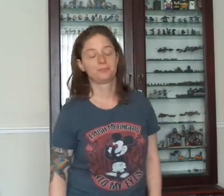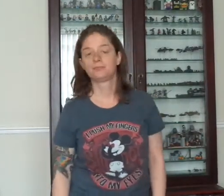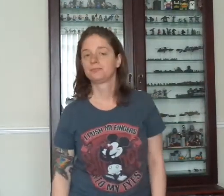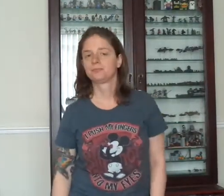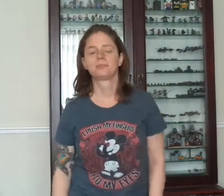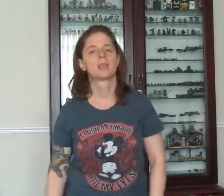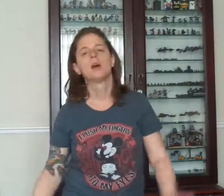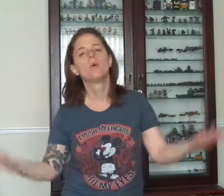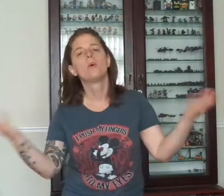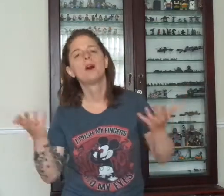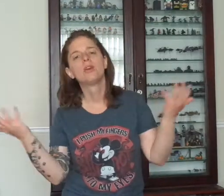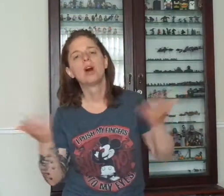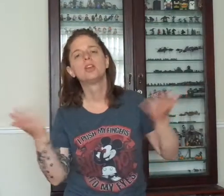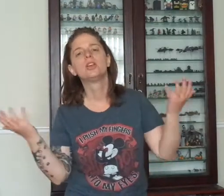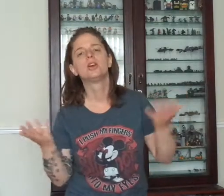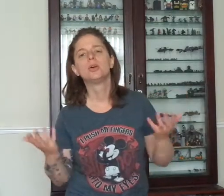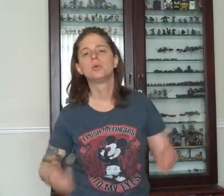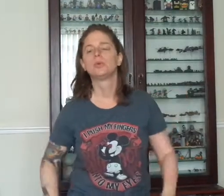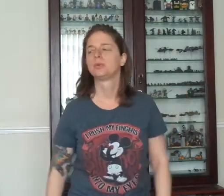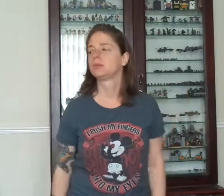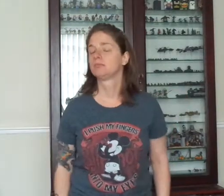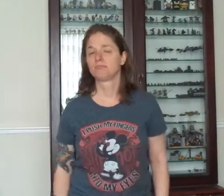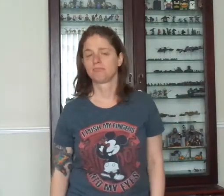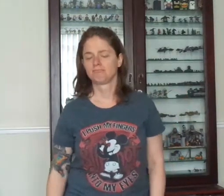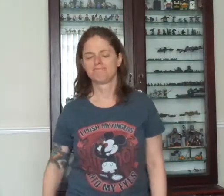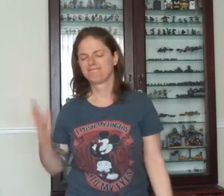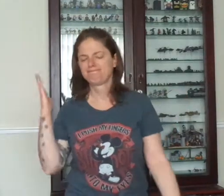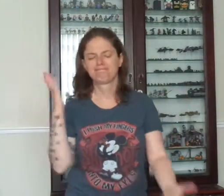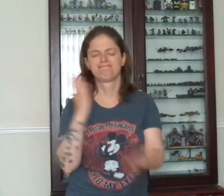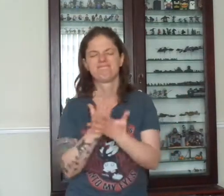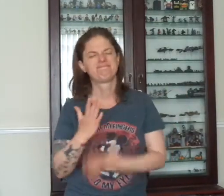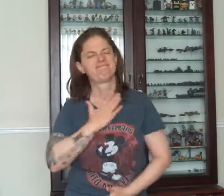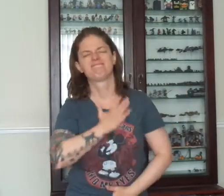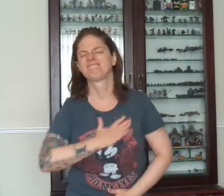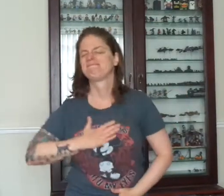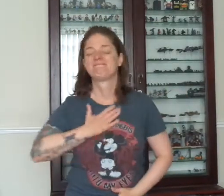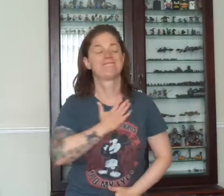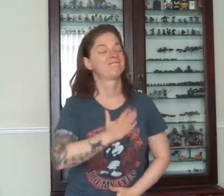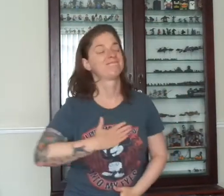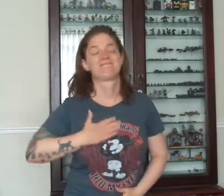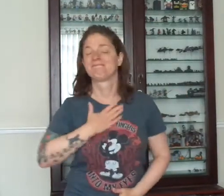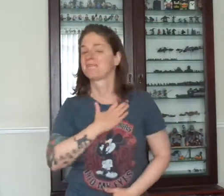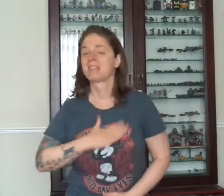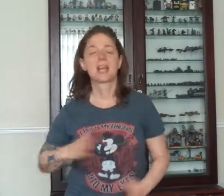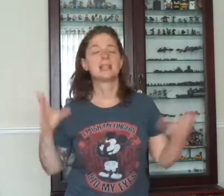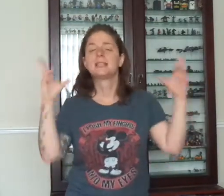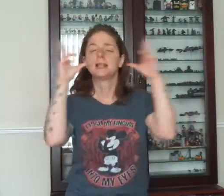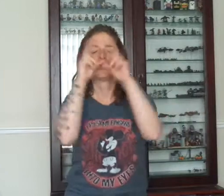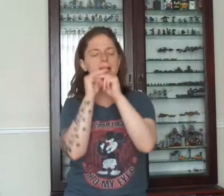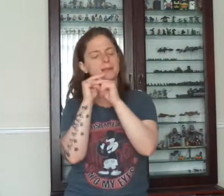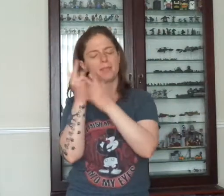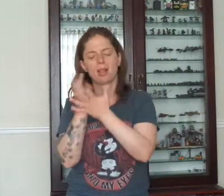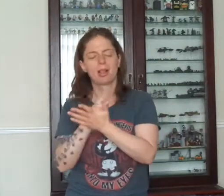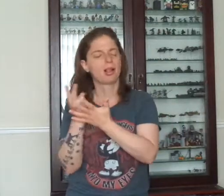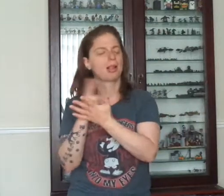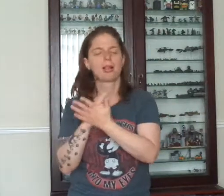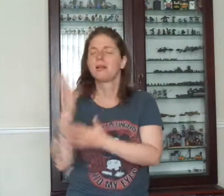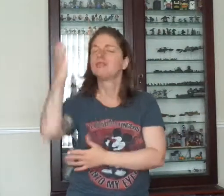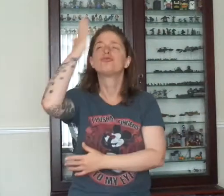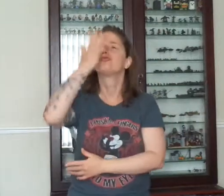Where are you? And I'm so sorry, I cannot sleep, I cannot dream tonight,